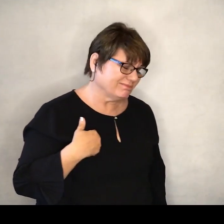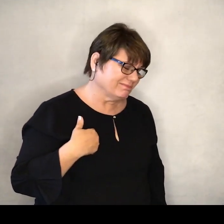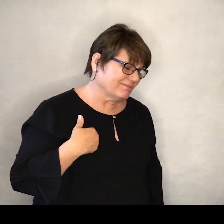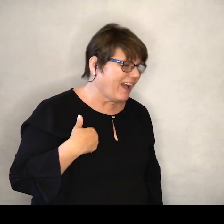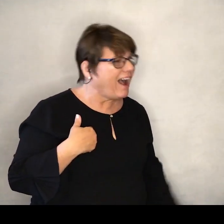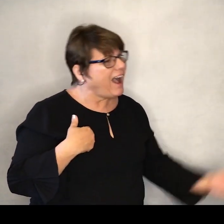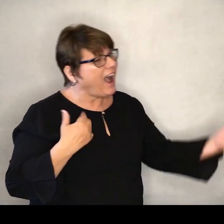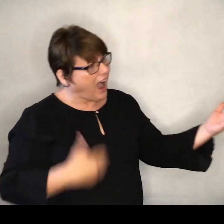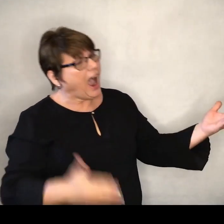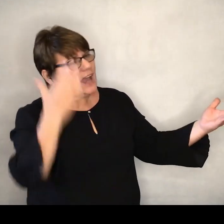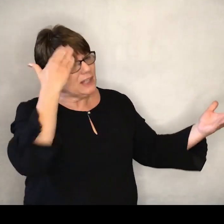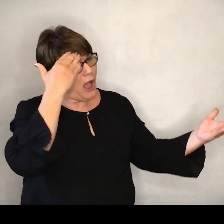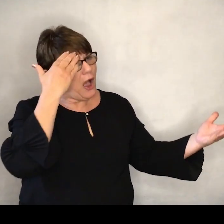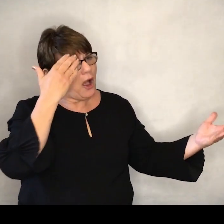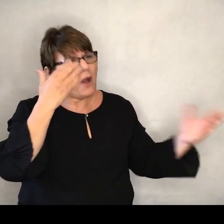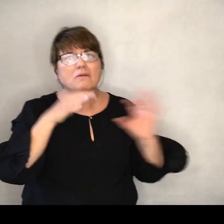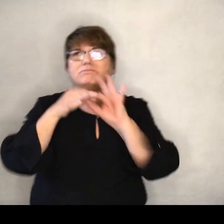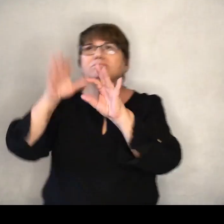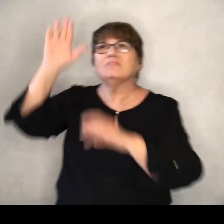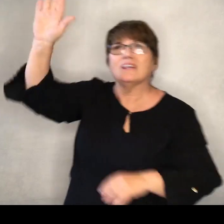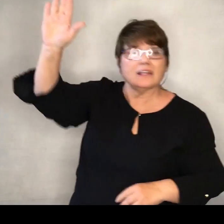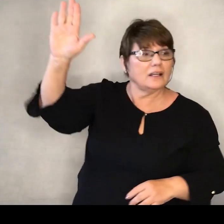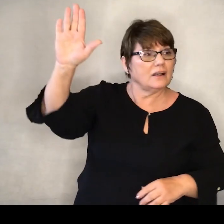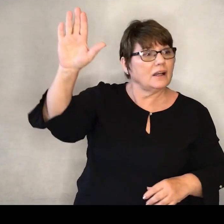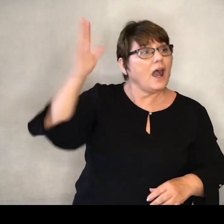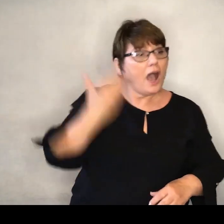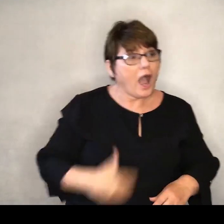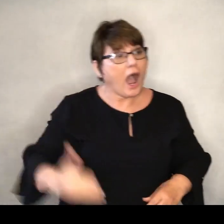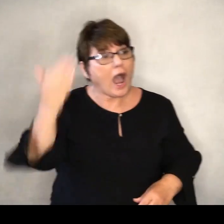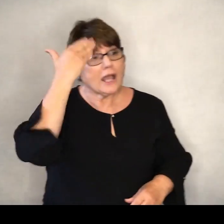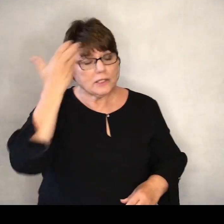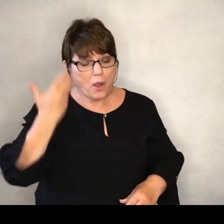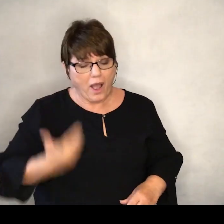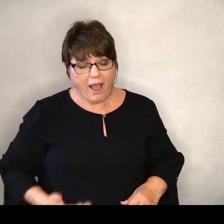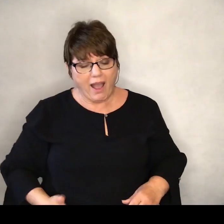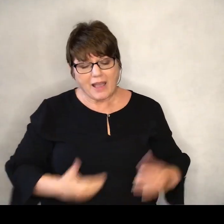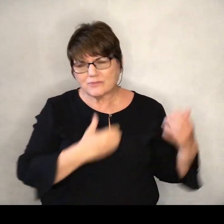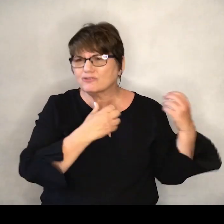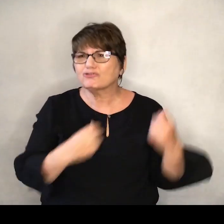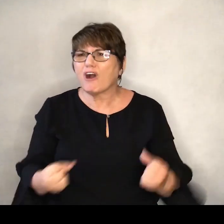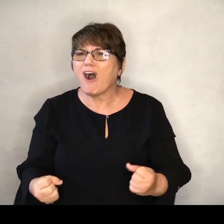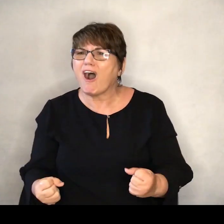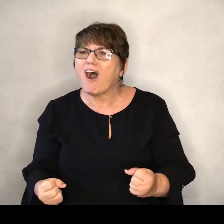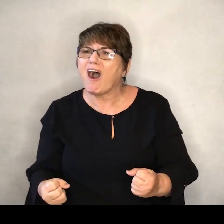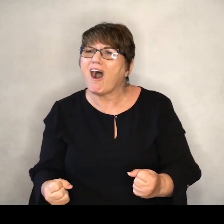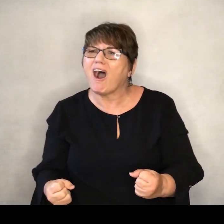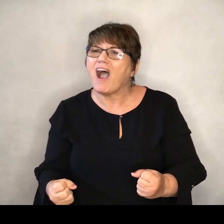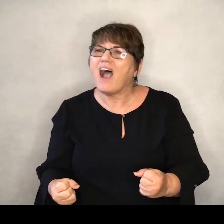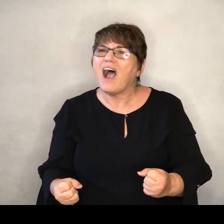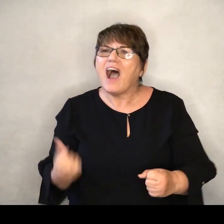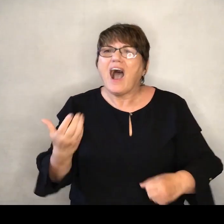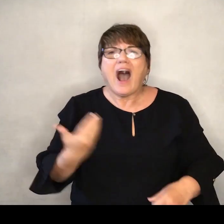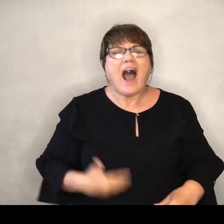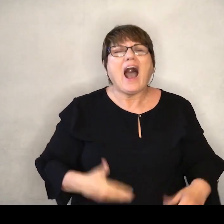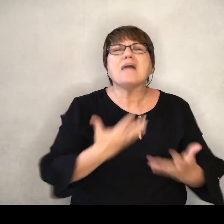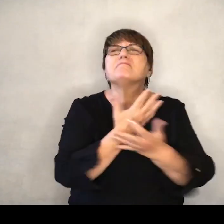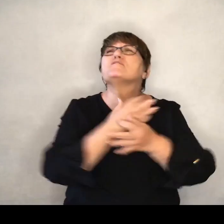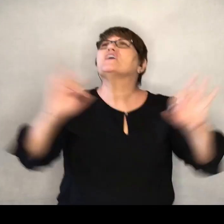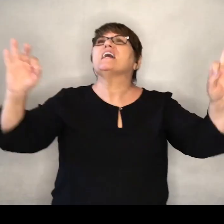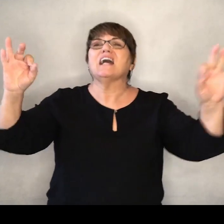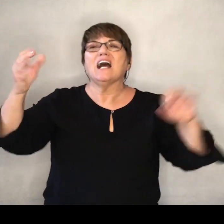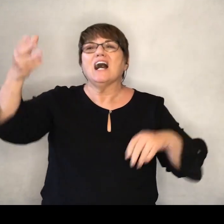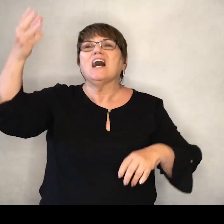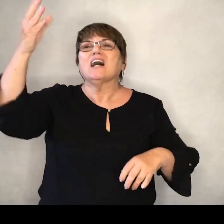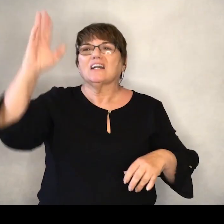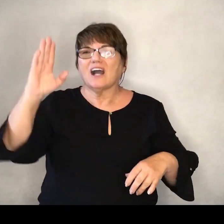I know who I am, I know I'm strong, I am free, got